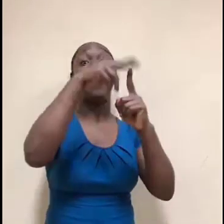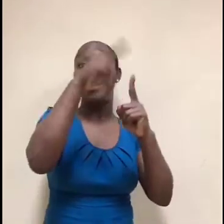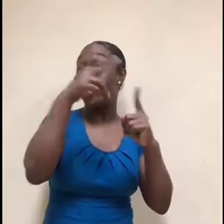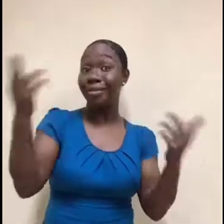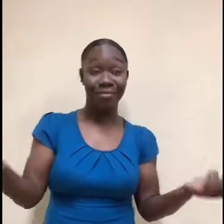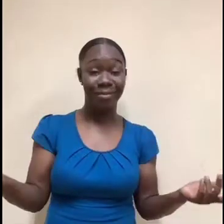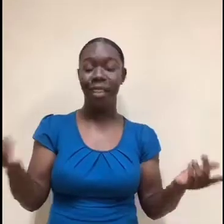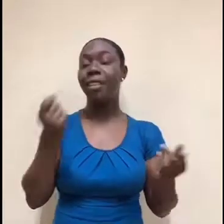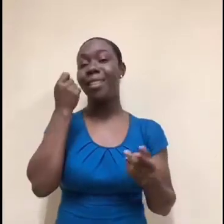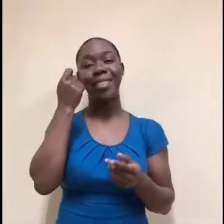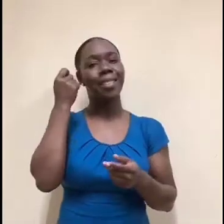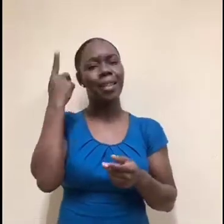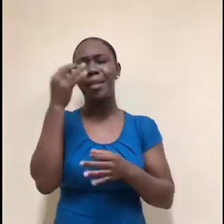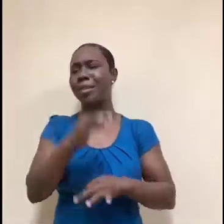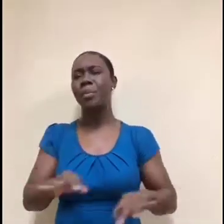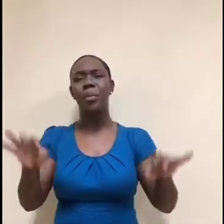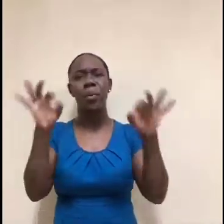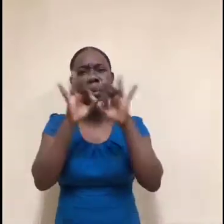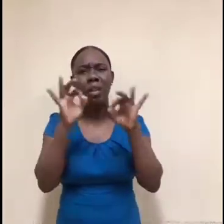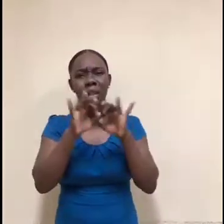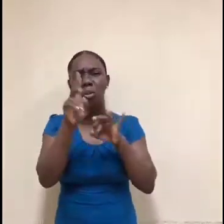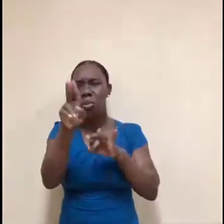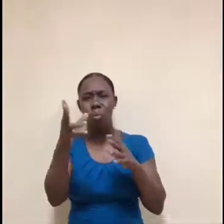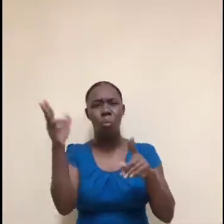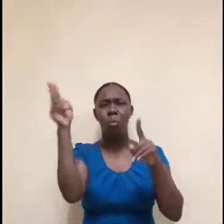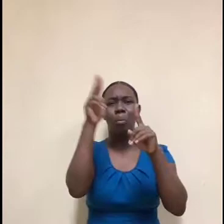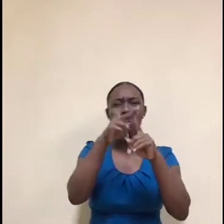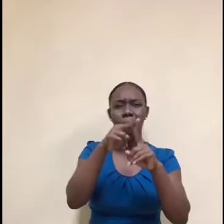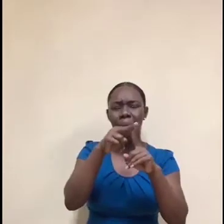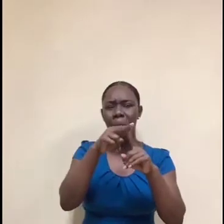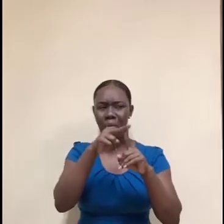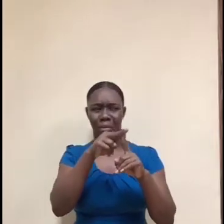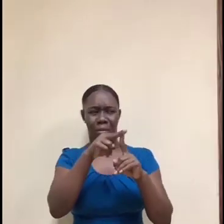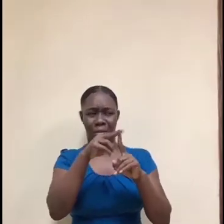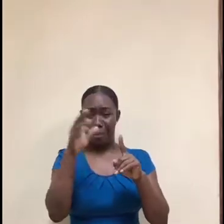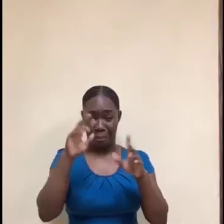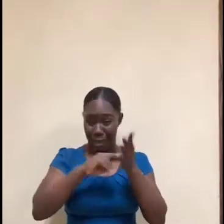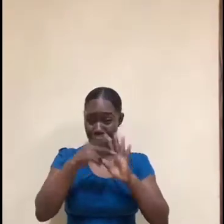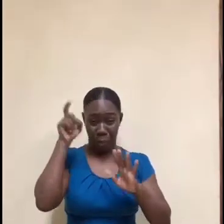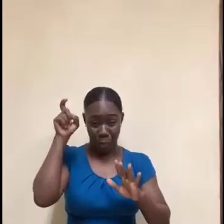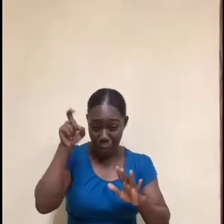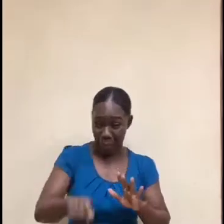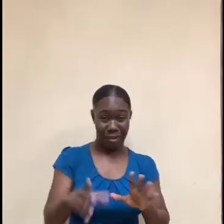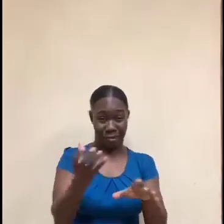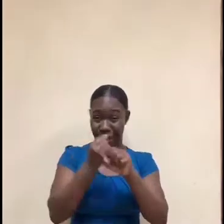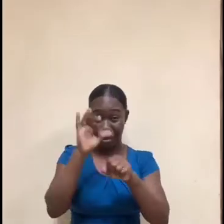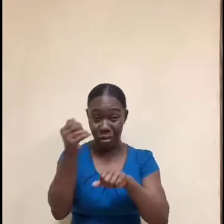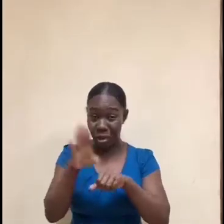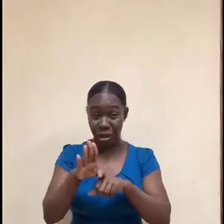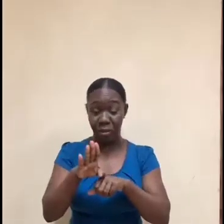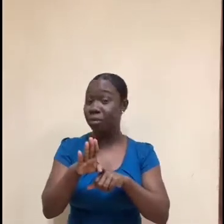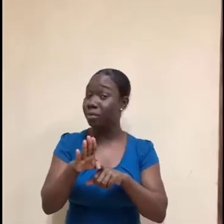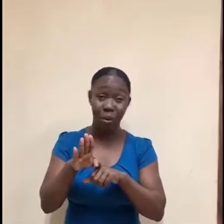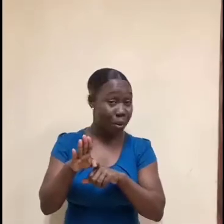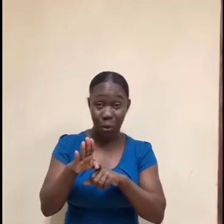through a thousand different ATS systems and hoping for the best. One quick fact on ATS systems, a lot of them have